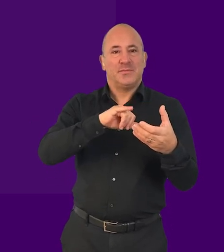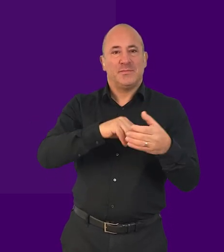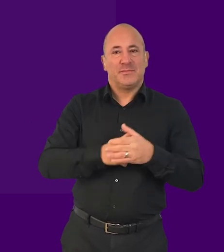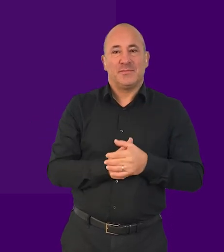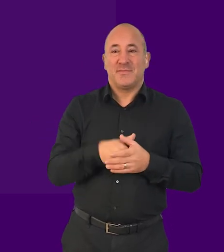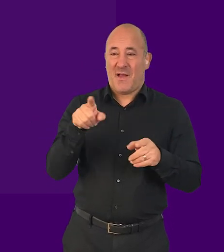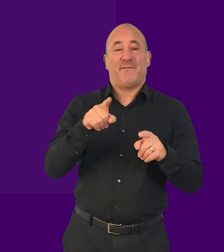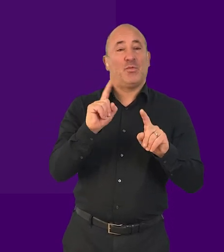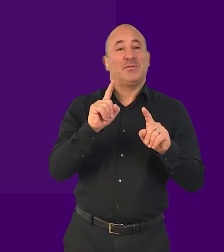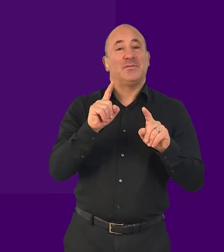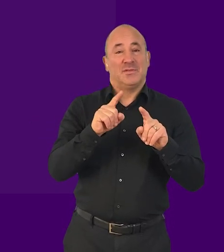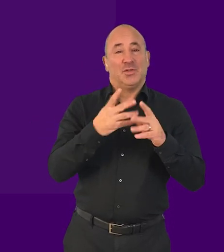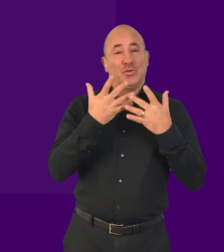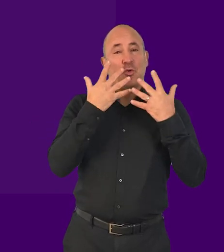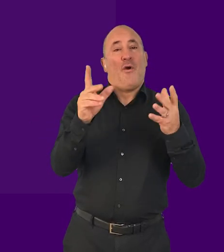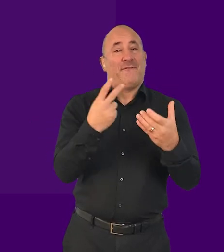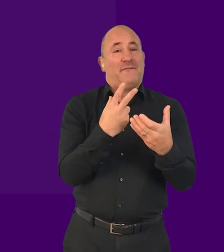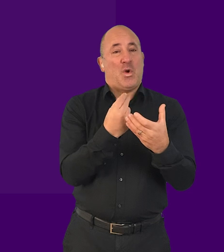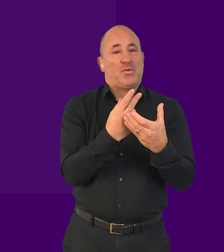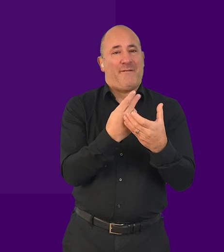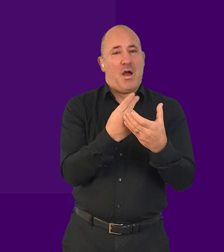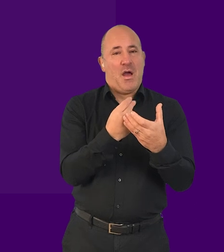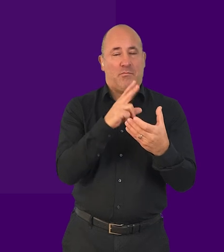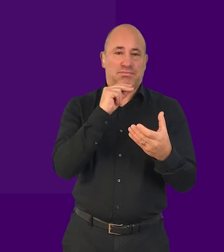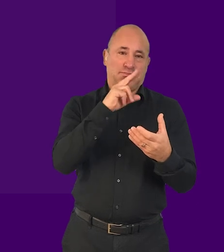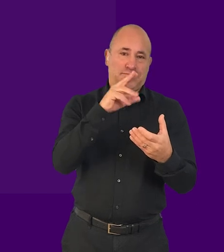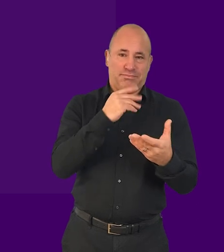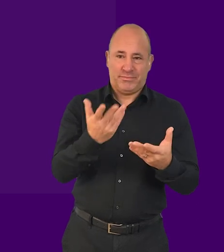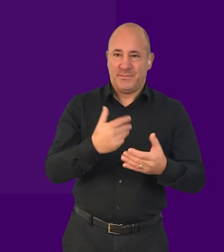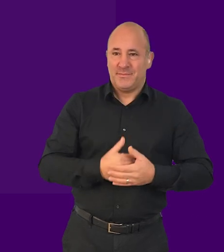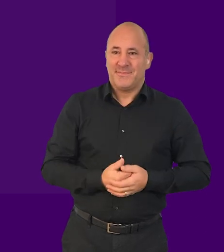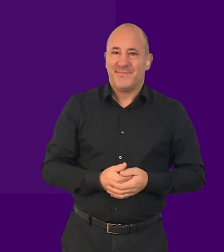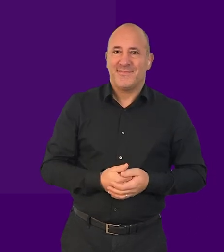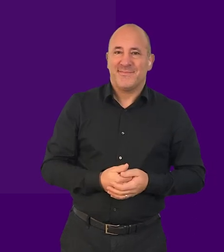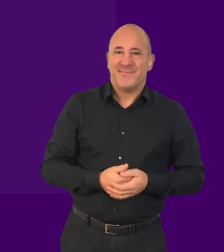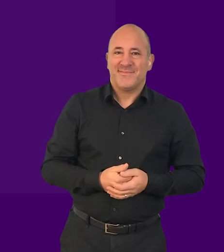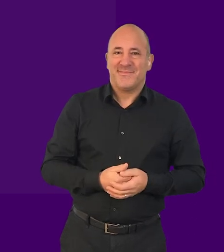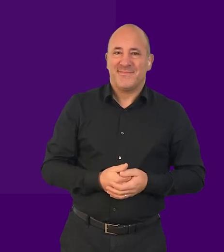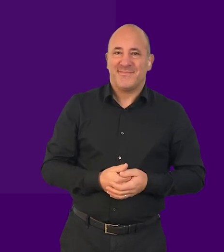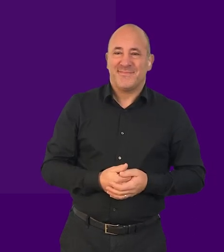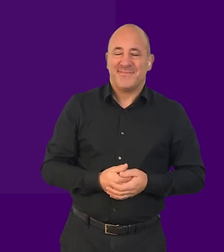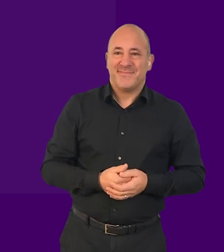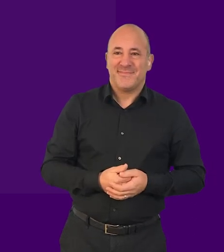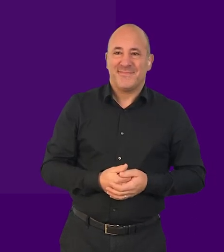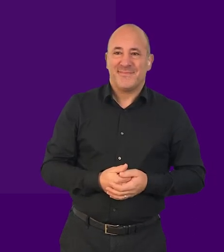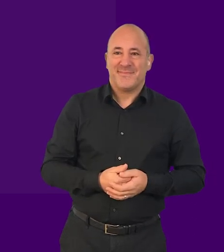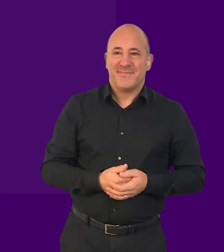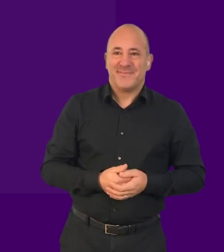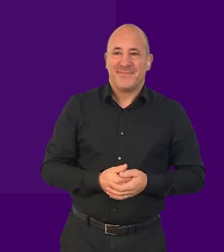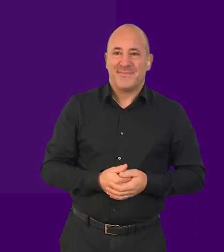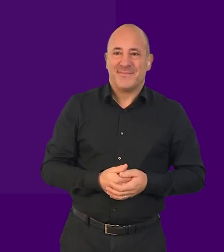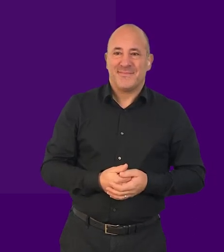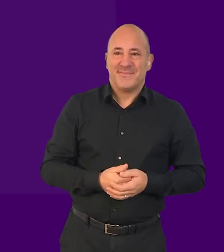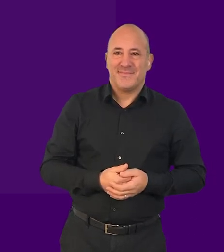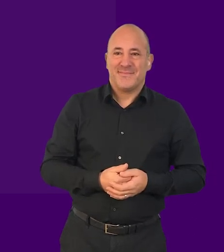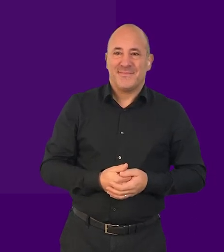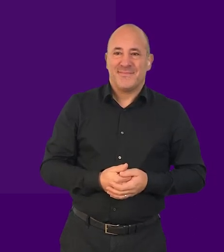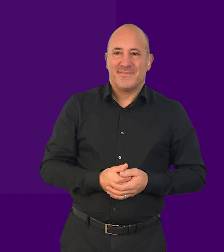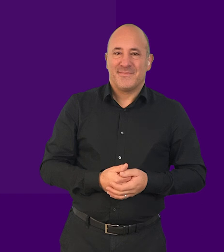Characters, words, lines, speaking rate, 60%, containers, headings, five headings.